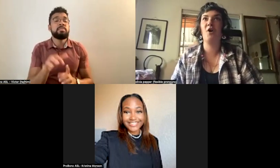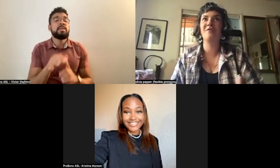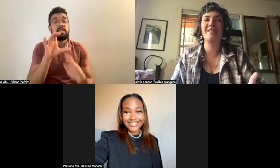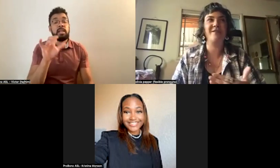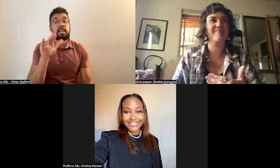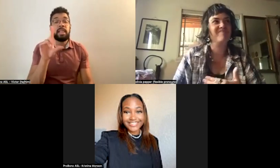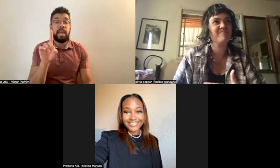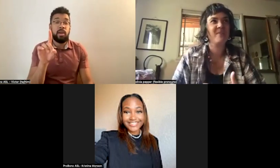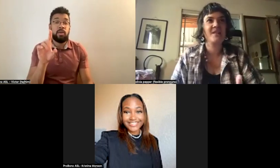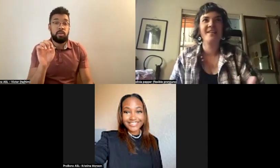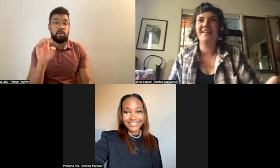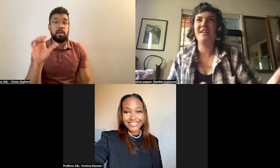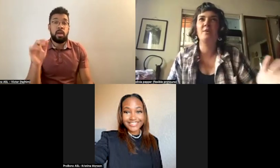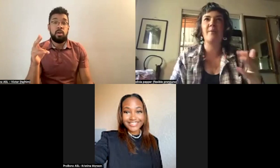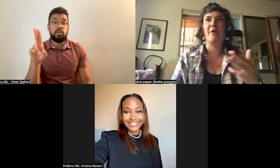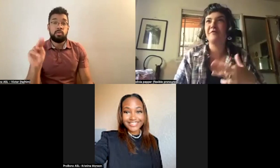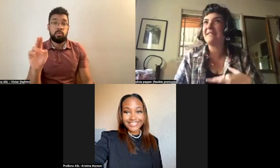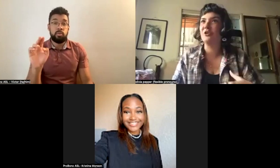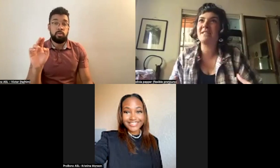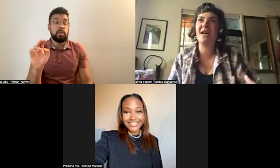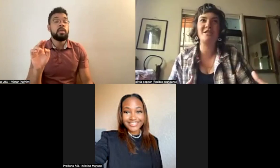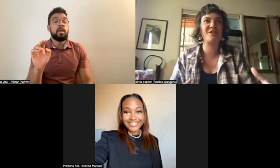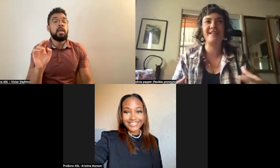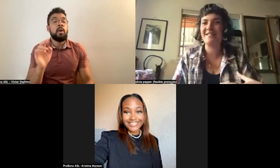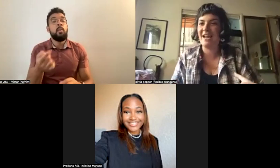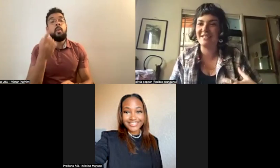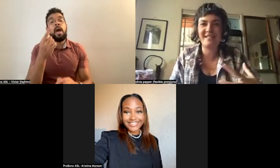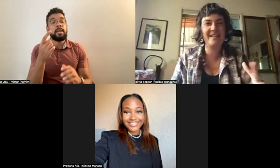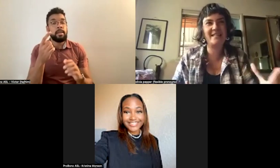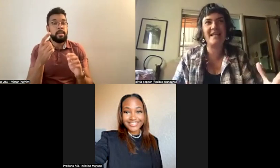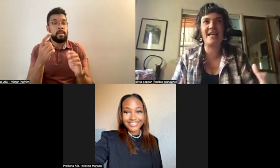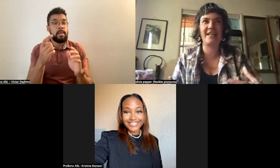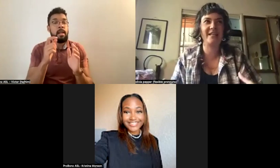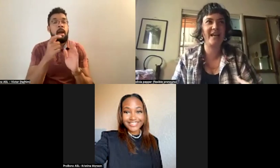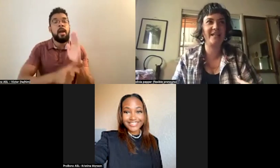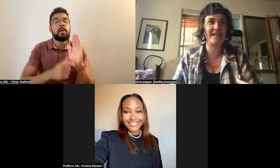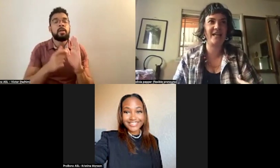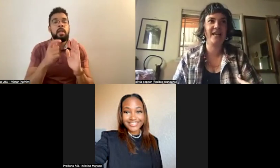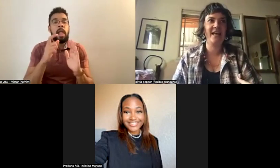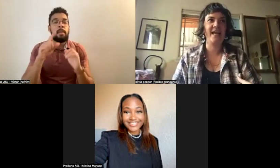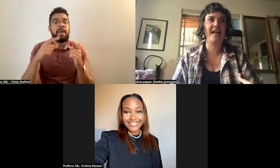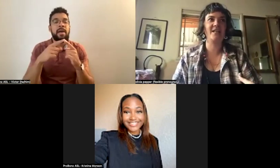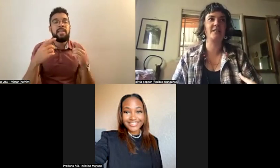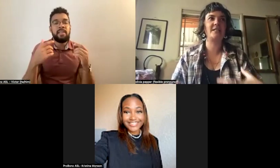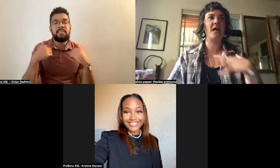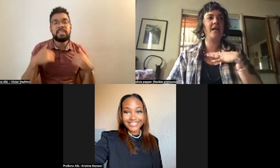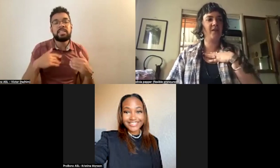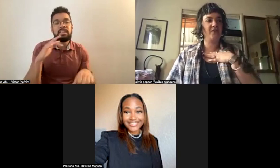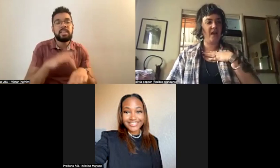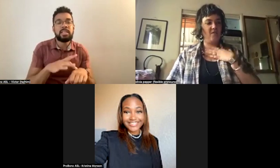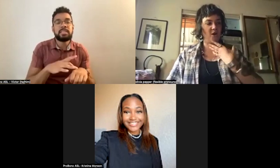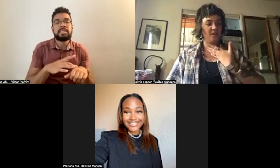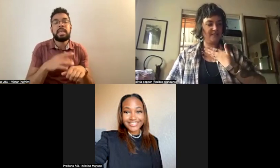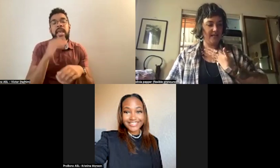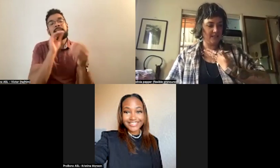involved... It was about physical touch and kissing and connecting, and the sign that